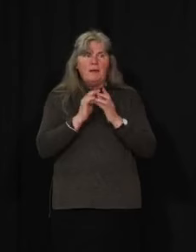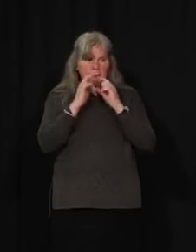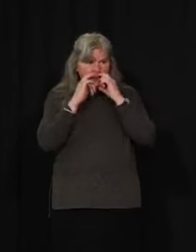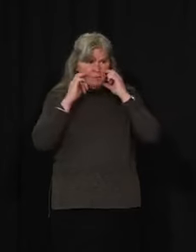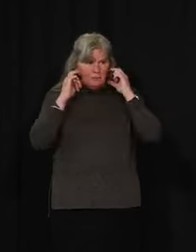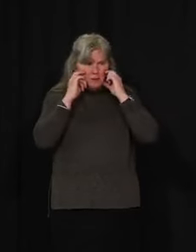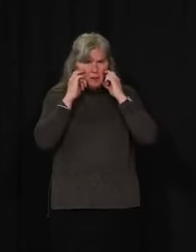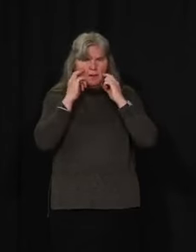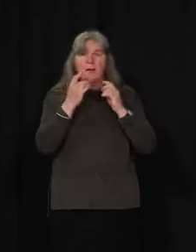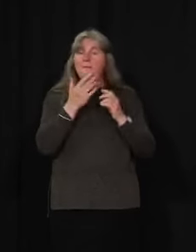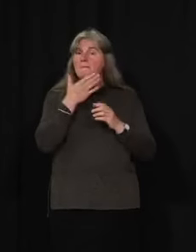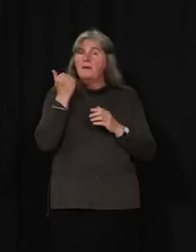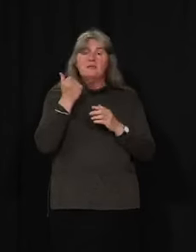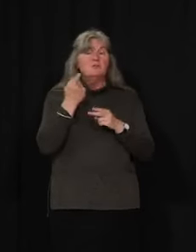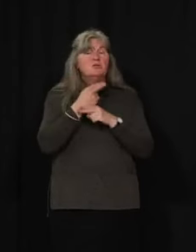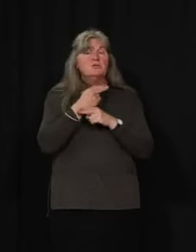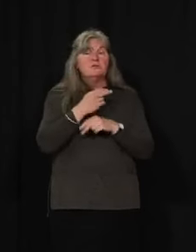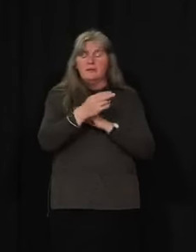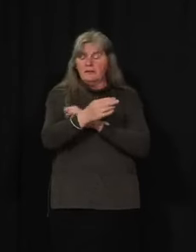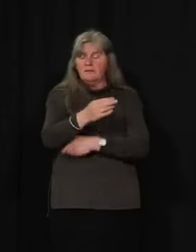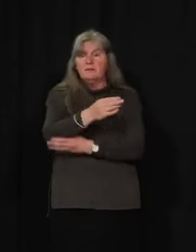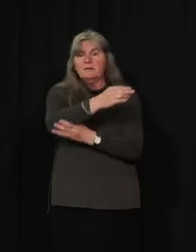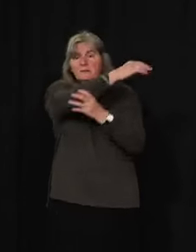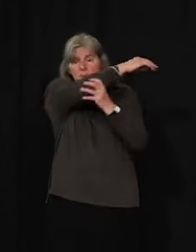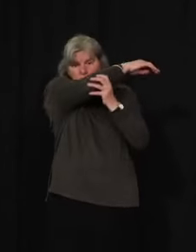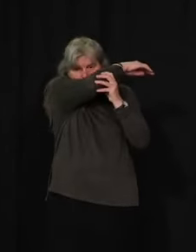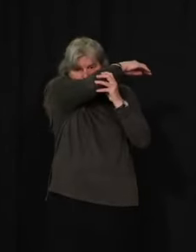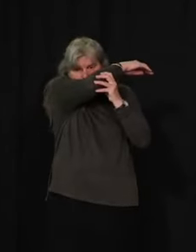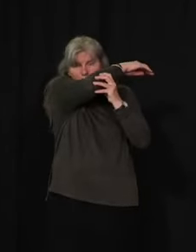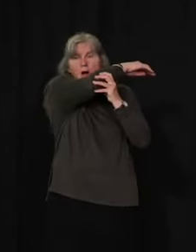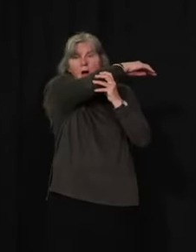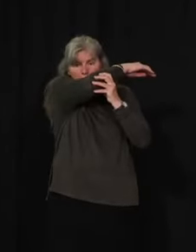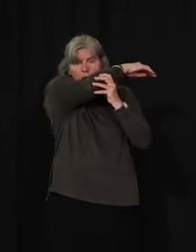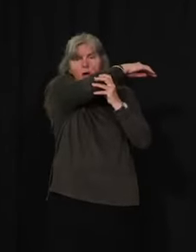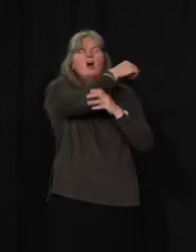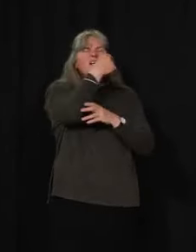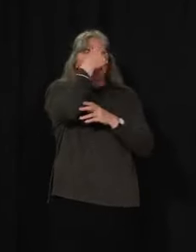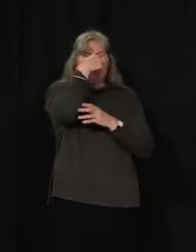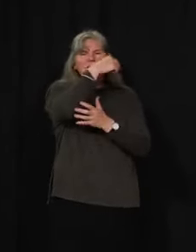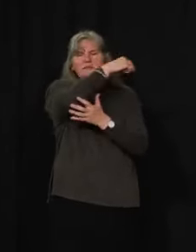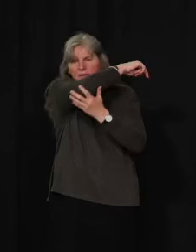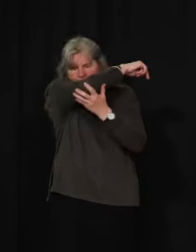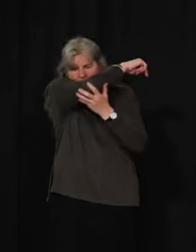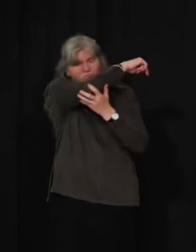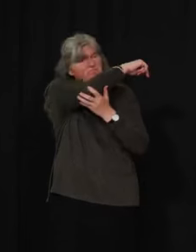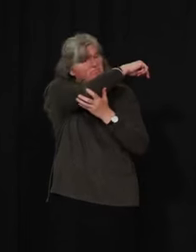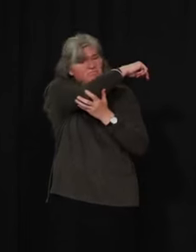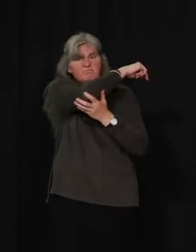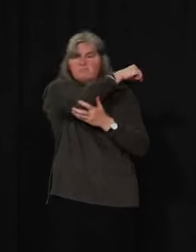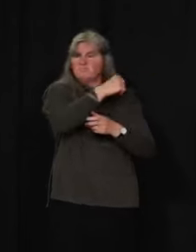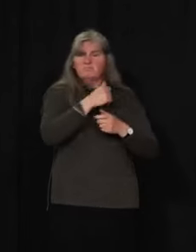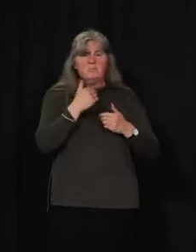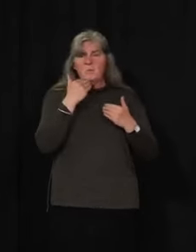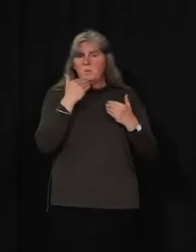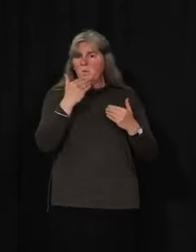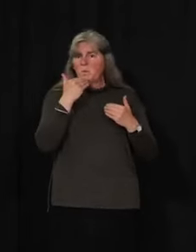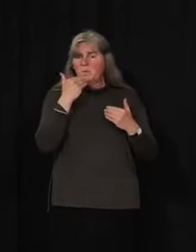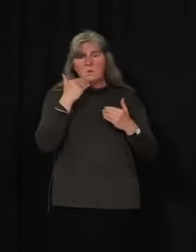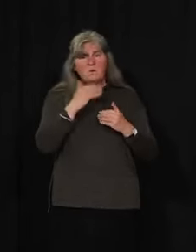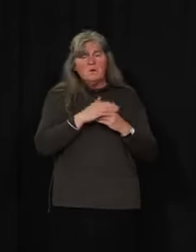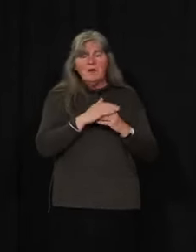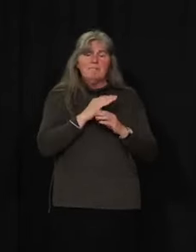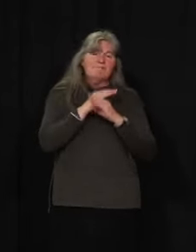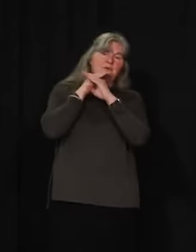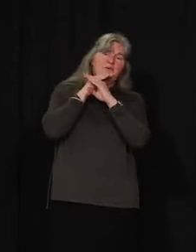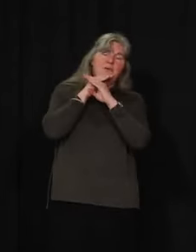covering your sleeve, a similar thing to covering your sleeve when you cough or sneeze. It really is another measure to